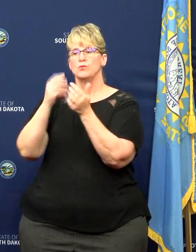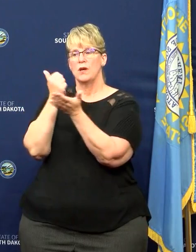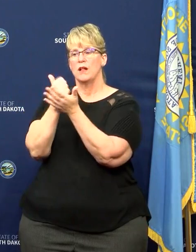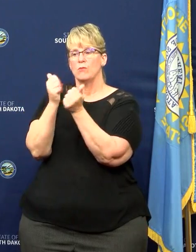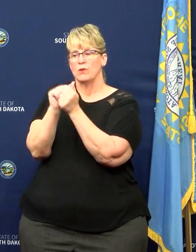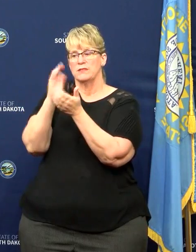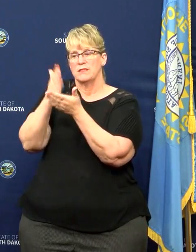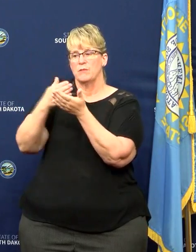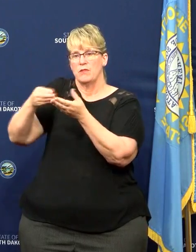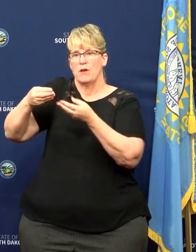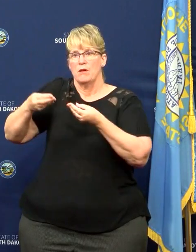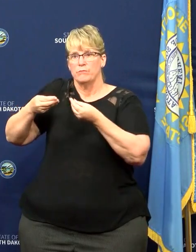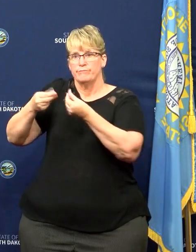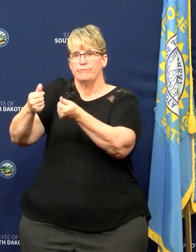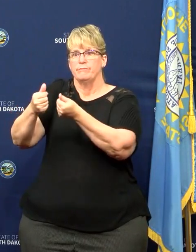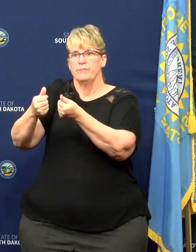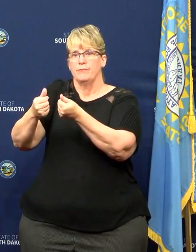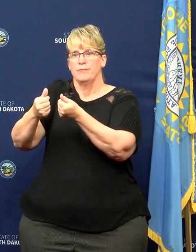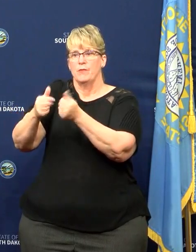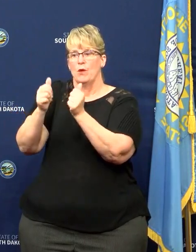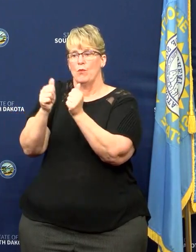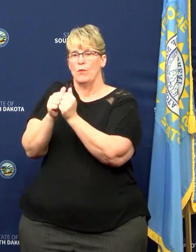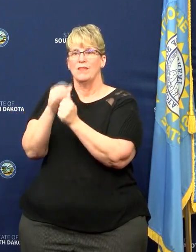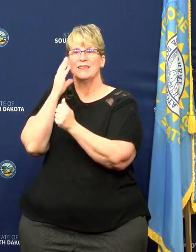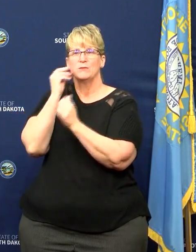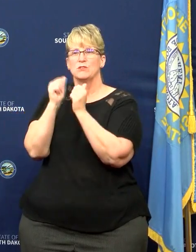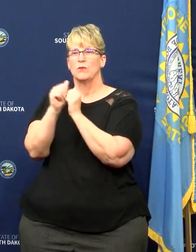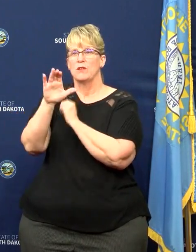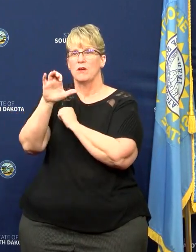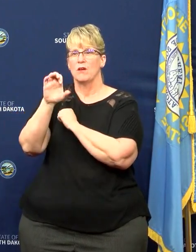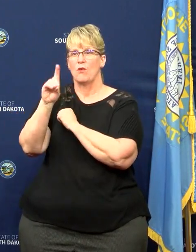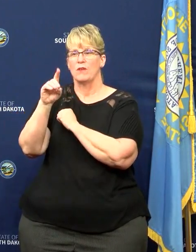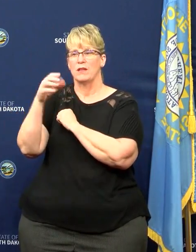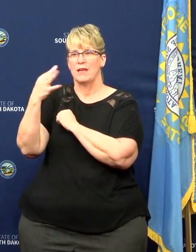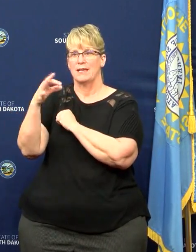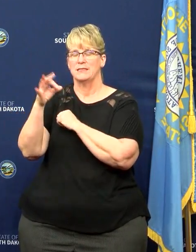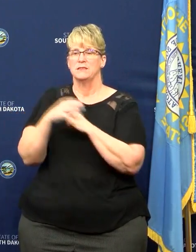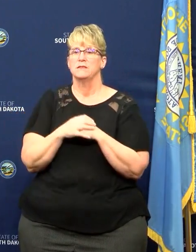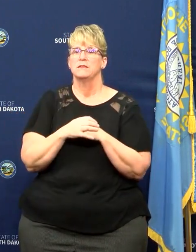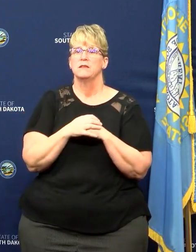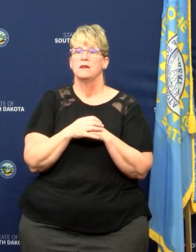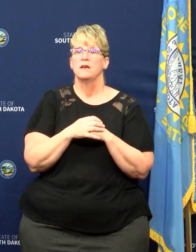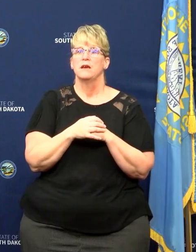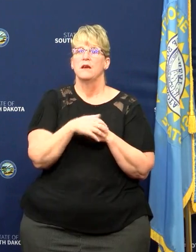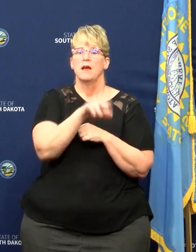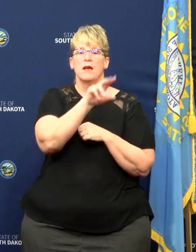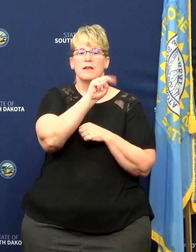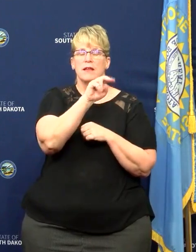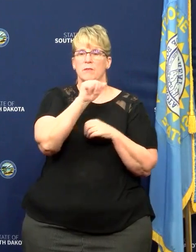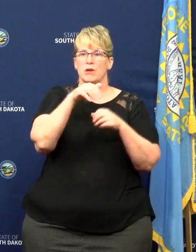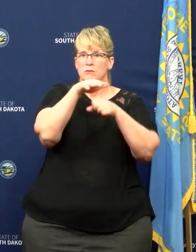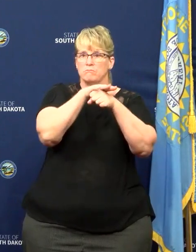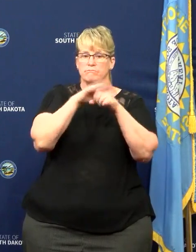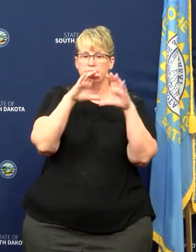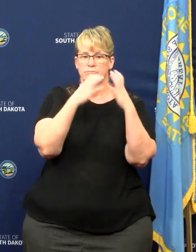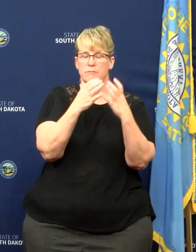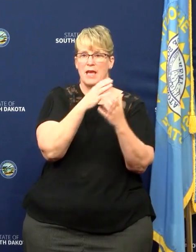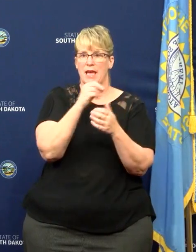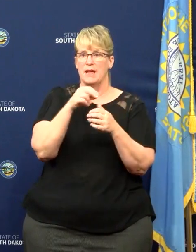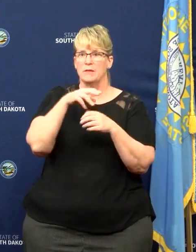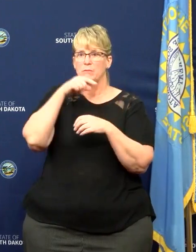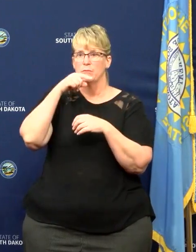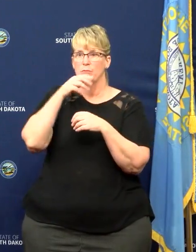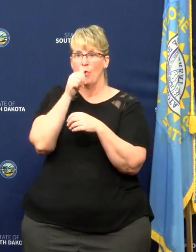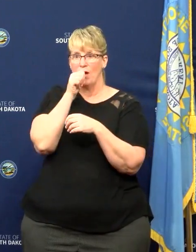some of their expenses that they incurred due to covid-19. Tribal and private universities also received funds, and